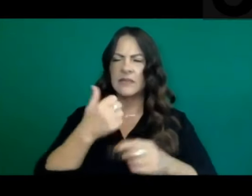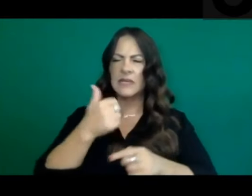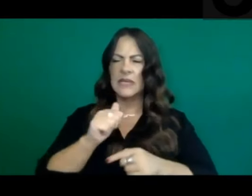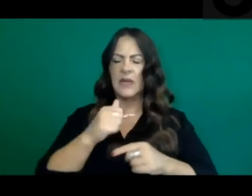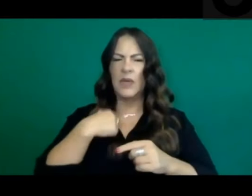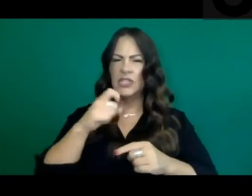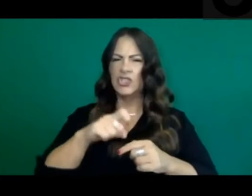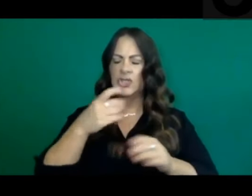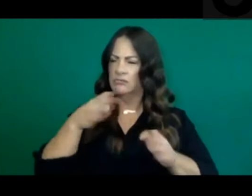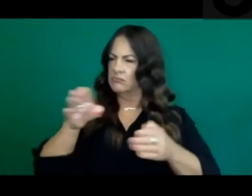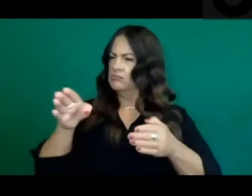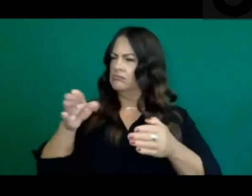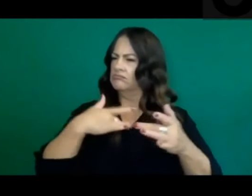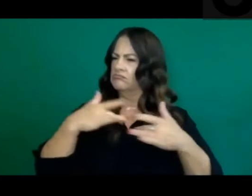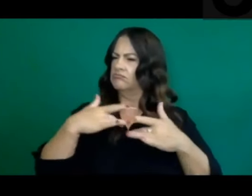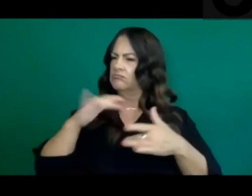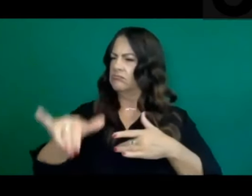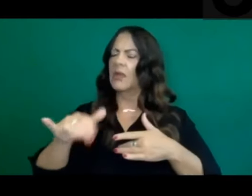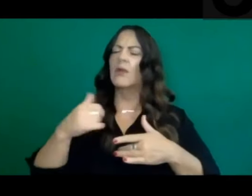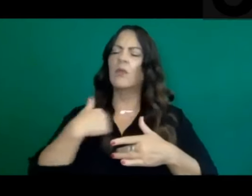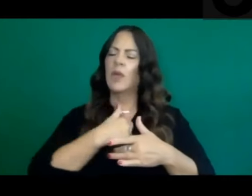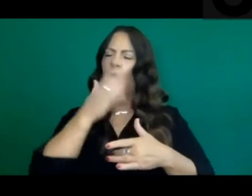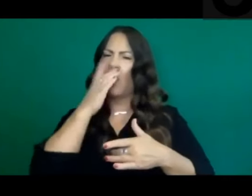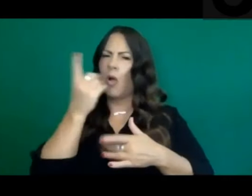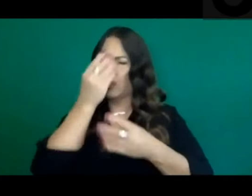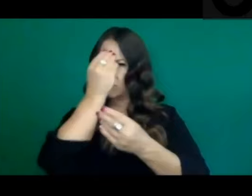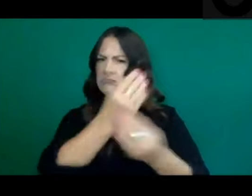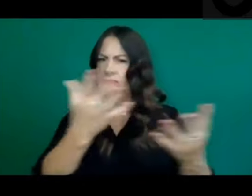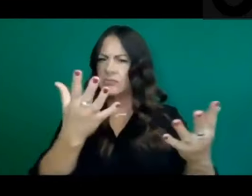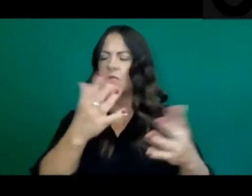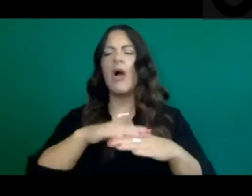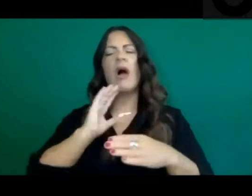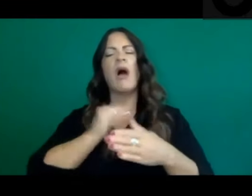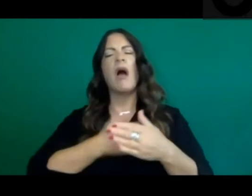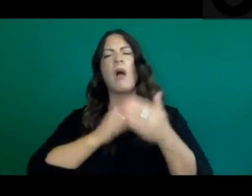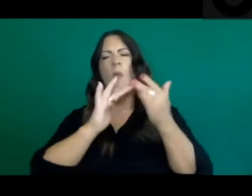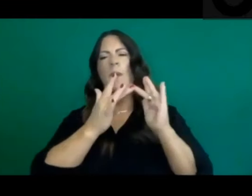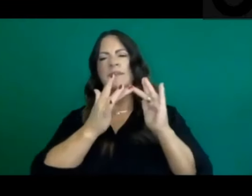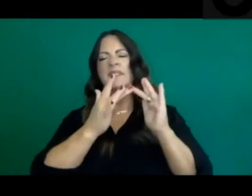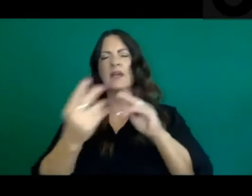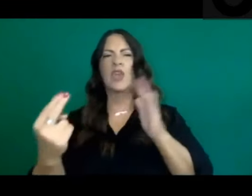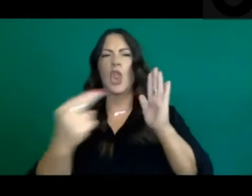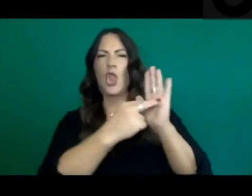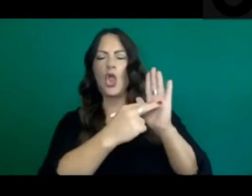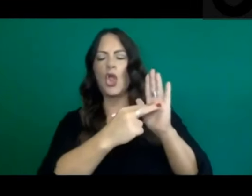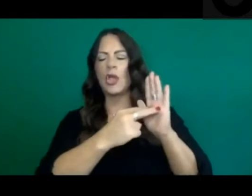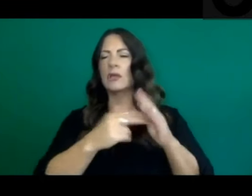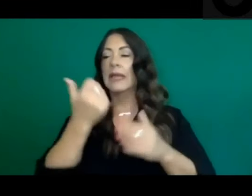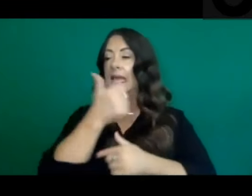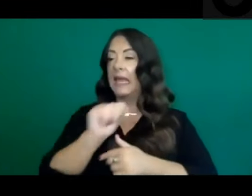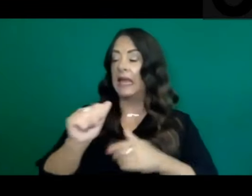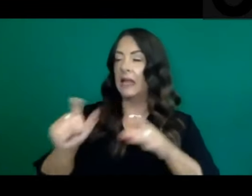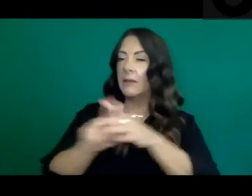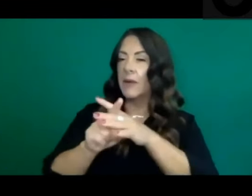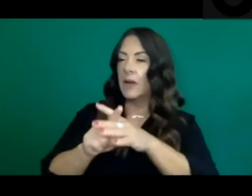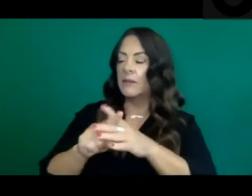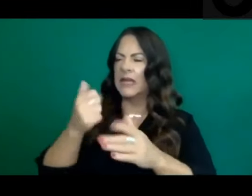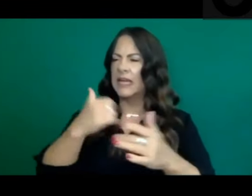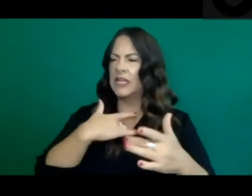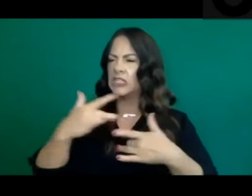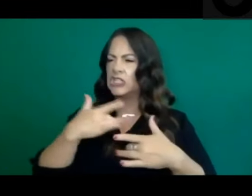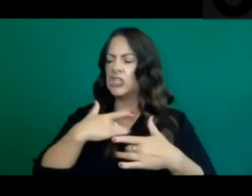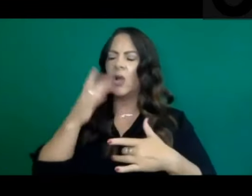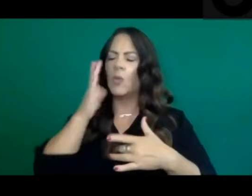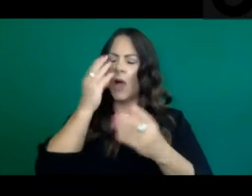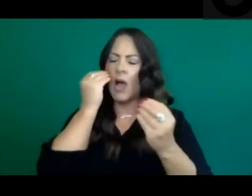up, happy to share that information as we do on our websites and through notifications about any concern. And